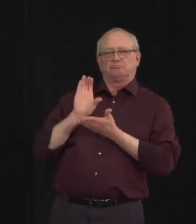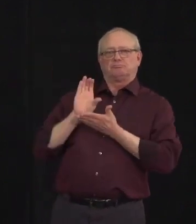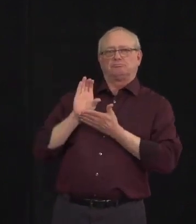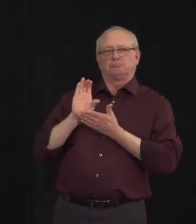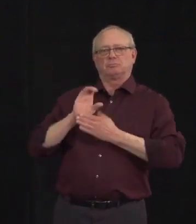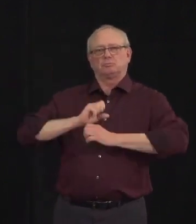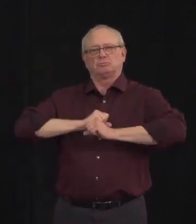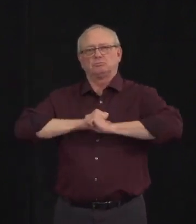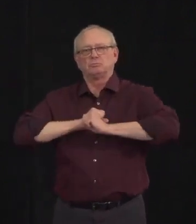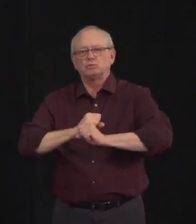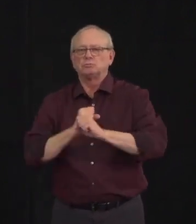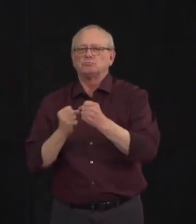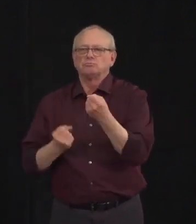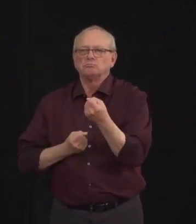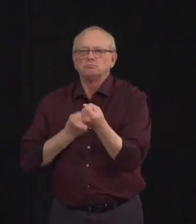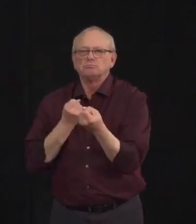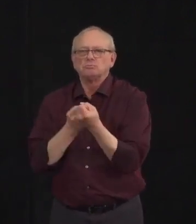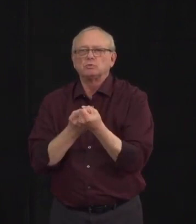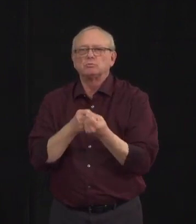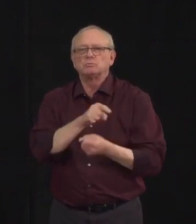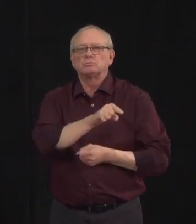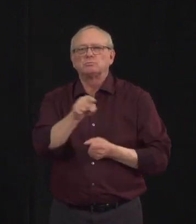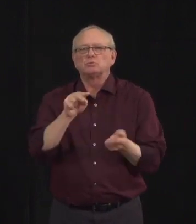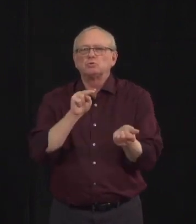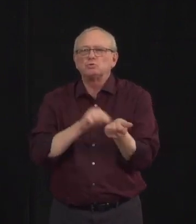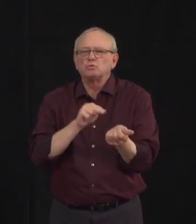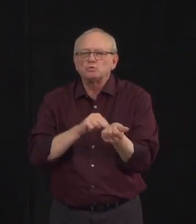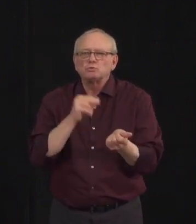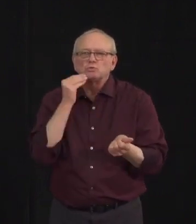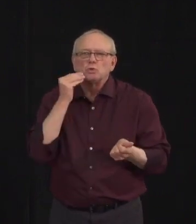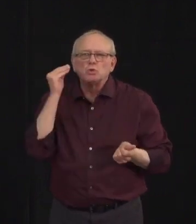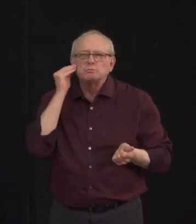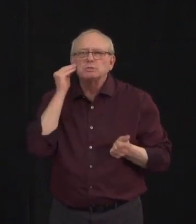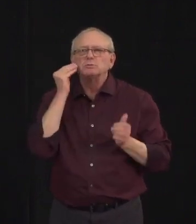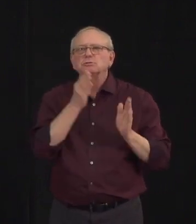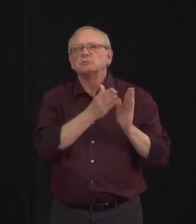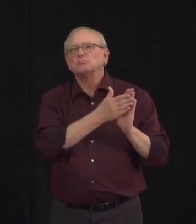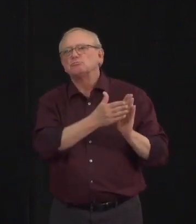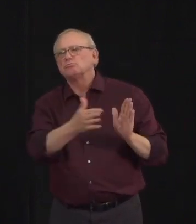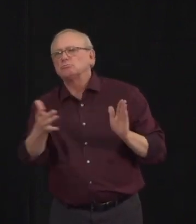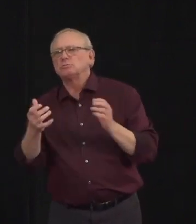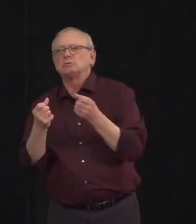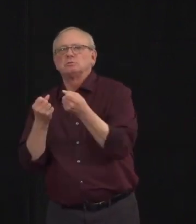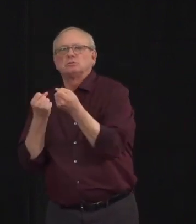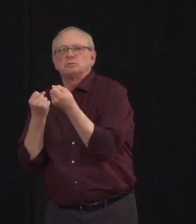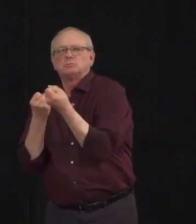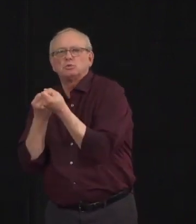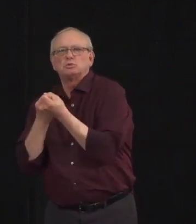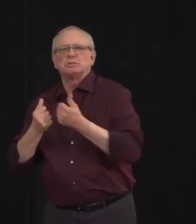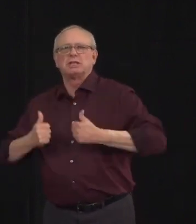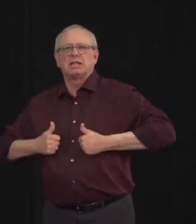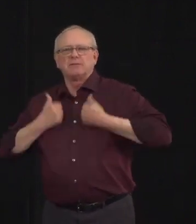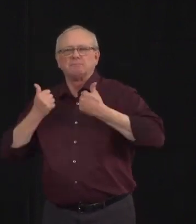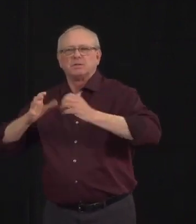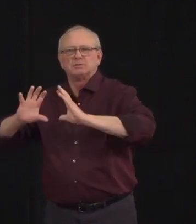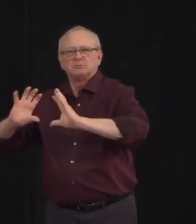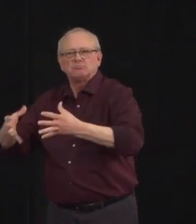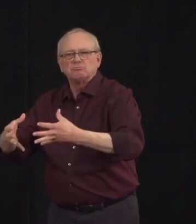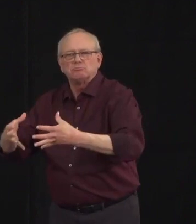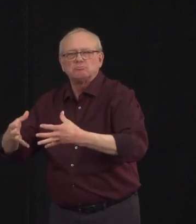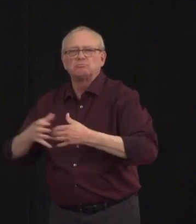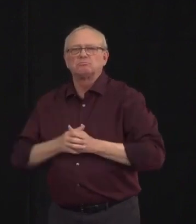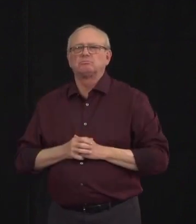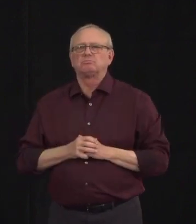DSL or designated supportive living and as well as residents in our seniors lodges in this province. Now